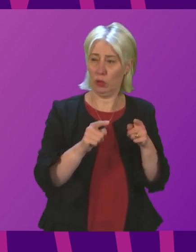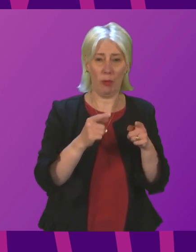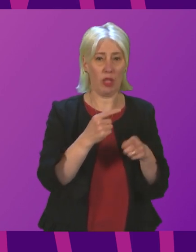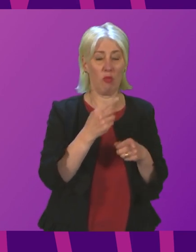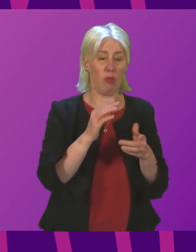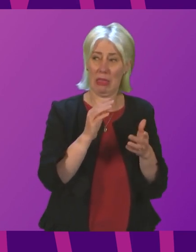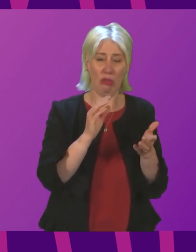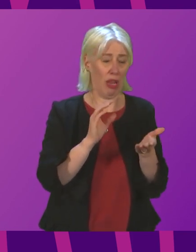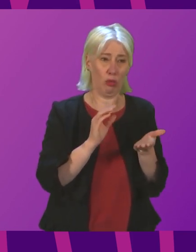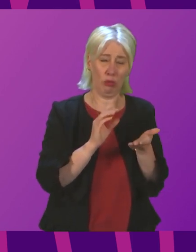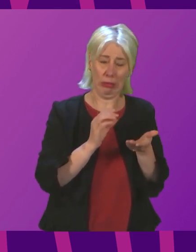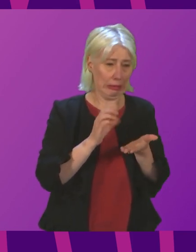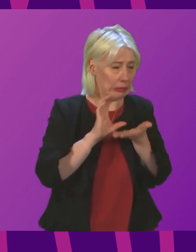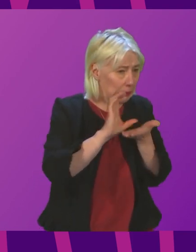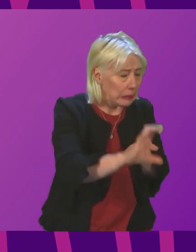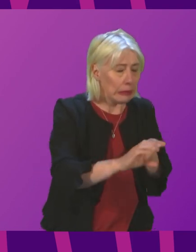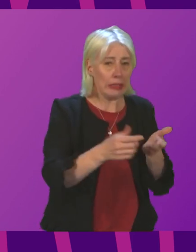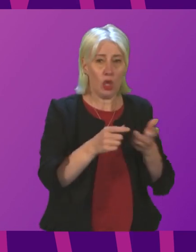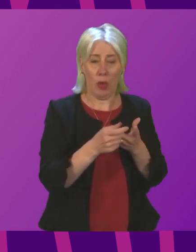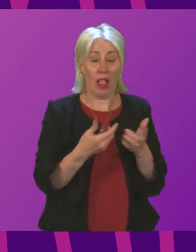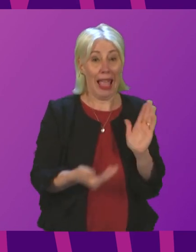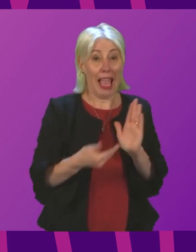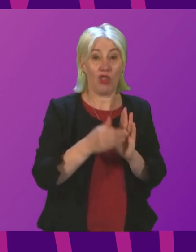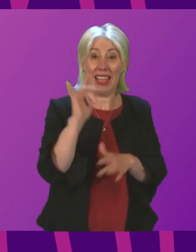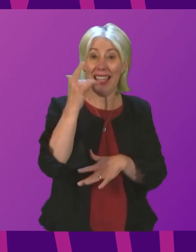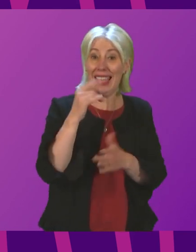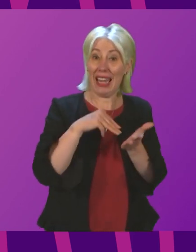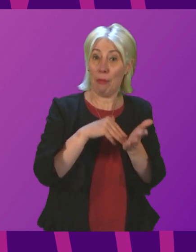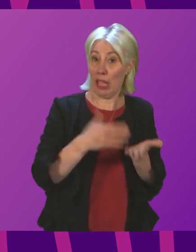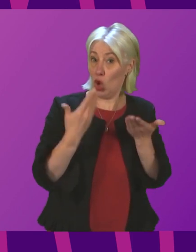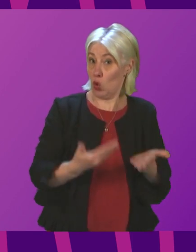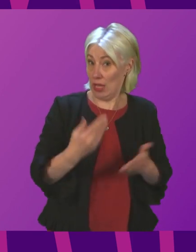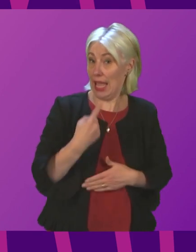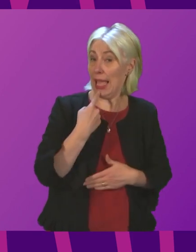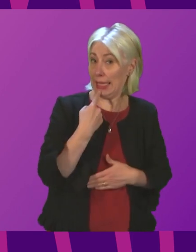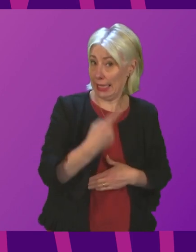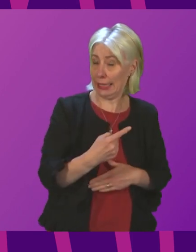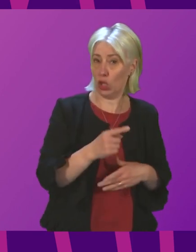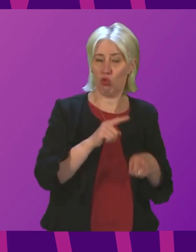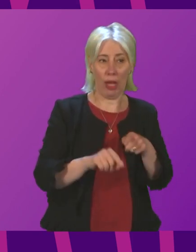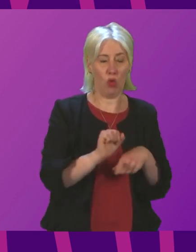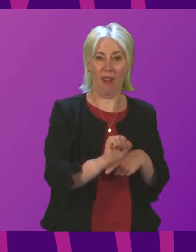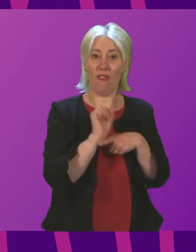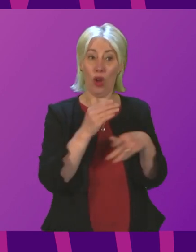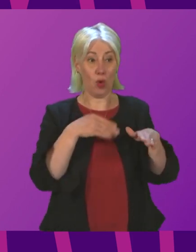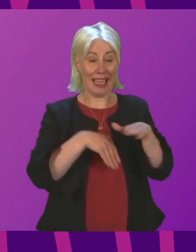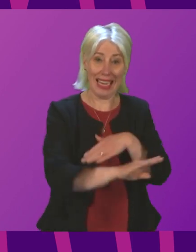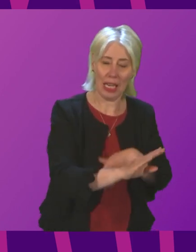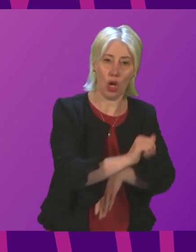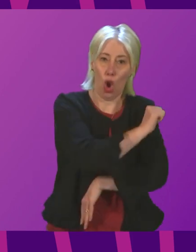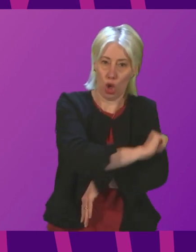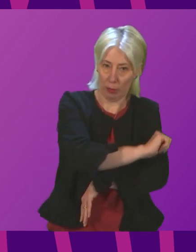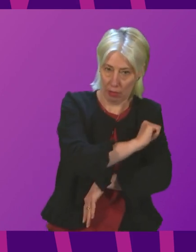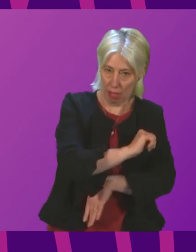of winter pressures. I also announced earlier today an additional £10 million to help patients avoid a hospital stay wherever possible, and to speed up the